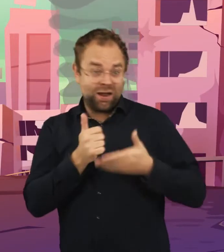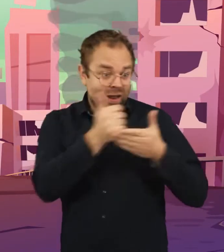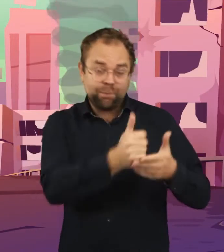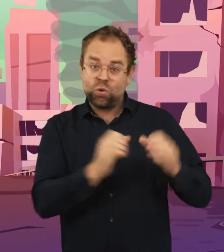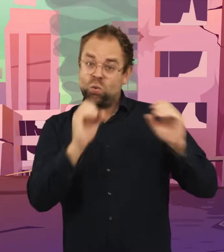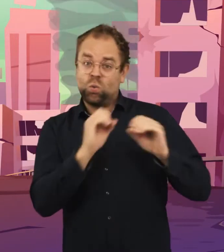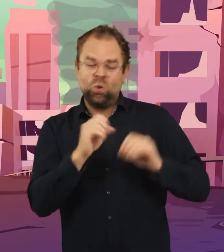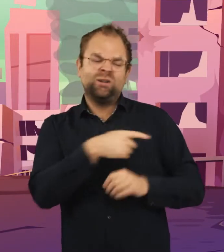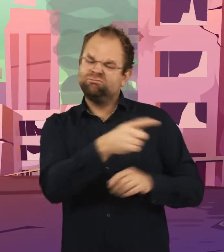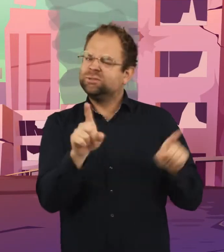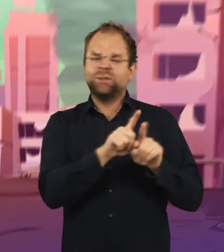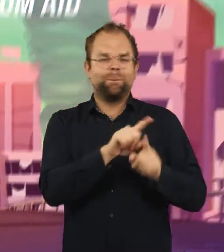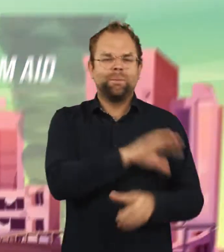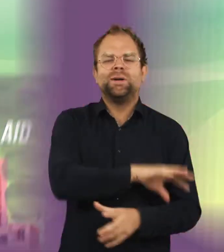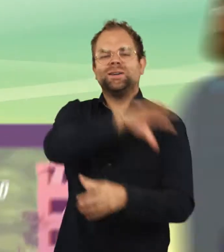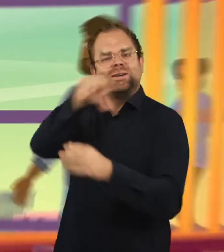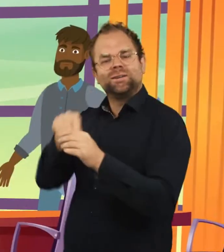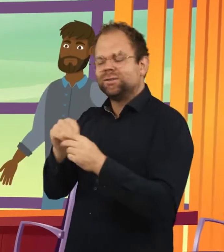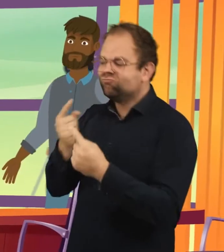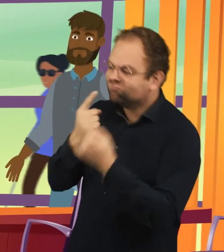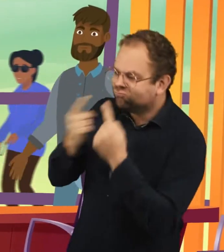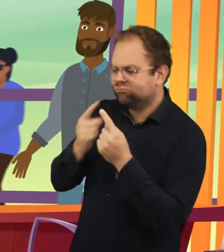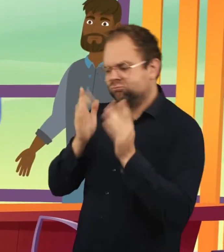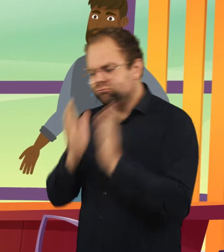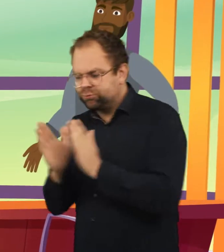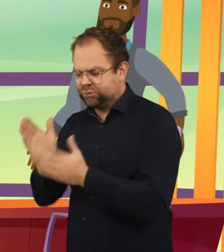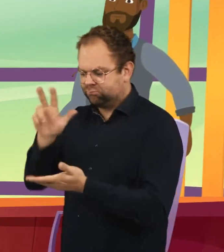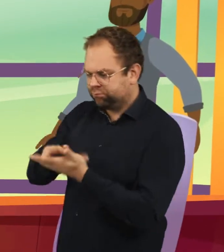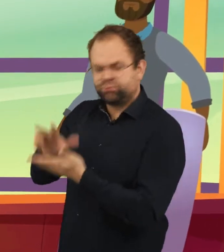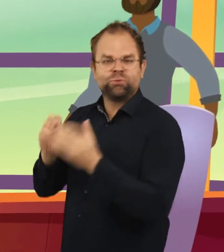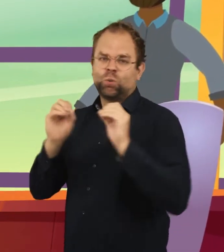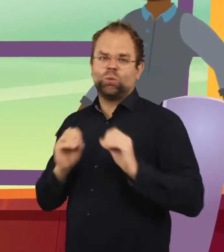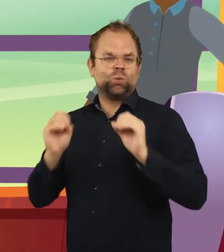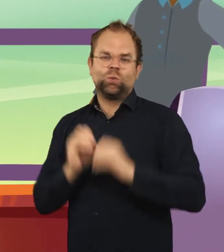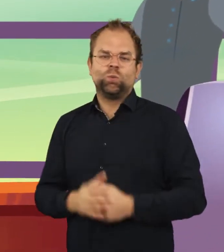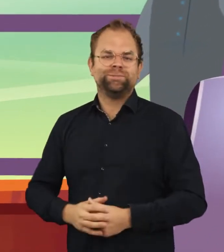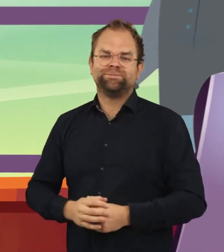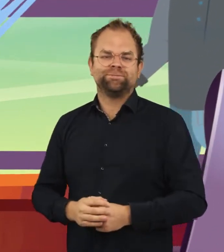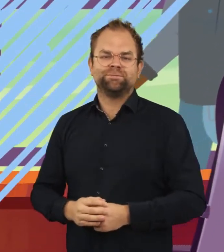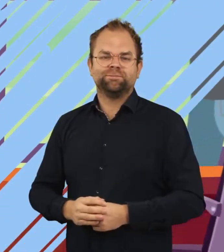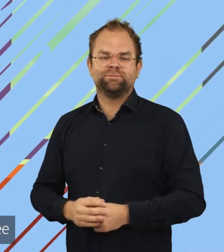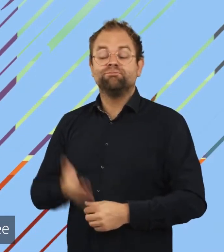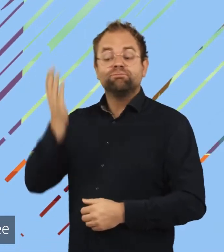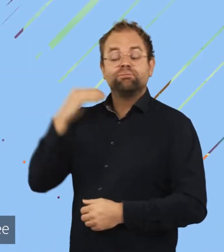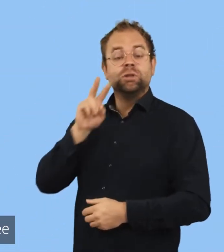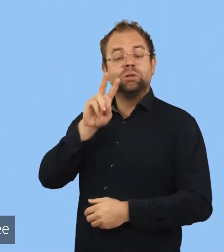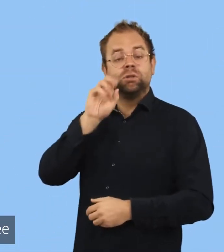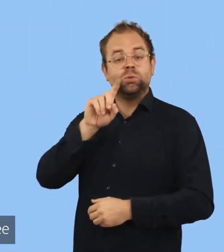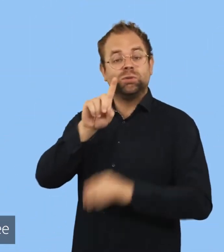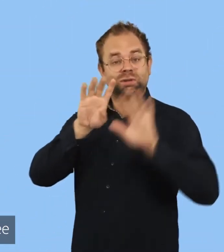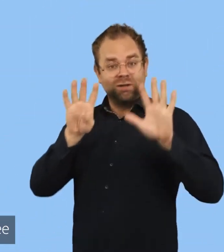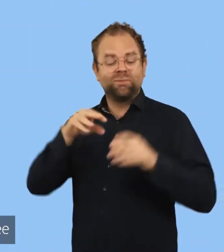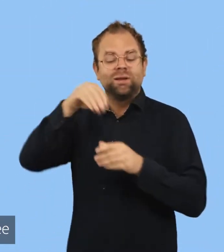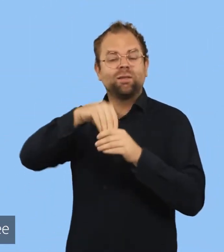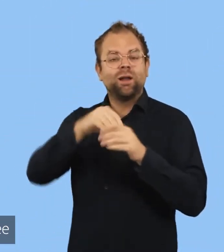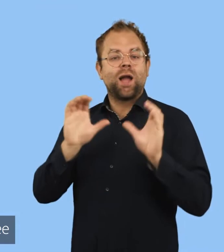aid, and too often are the least likely to be engaged in decision-making. In 2019,